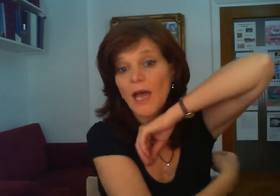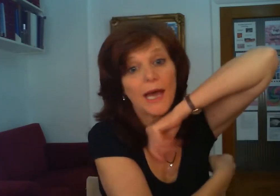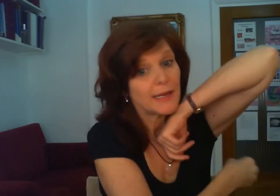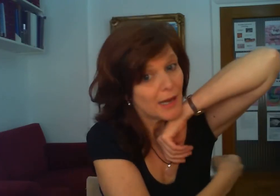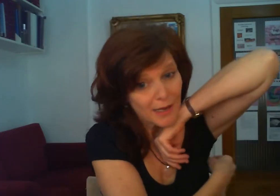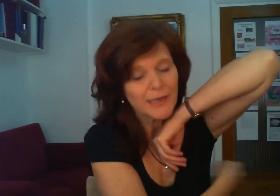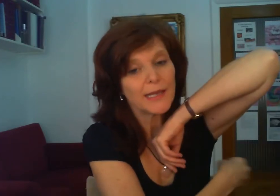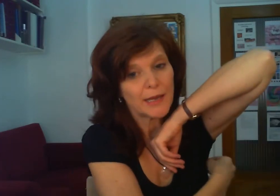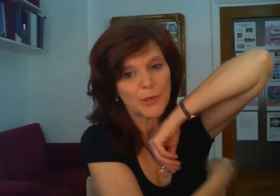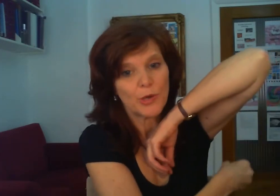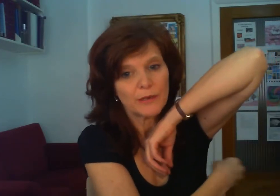and i am the one